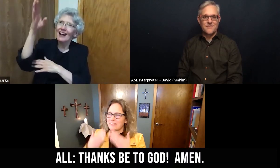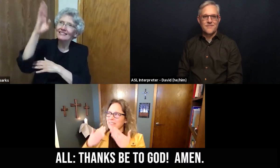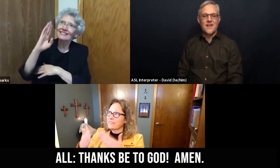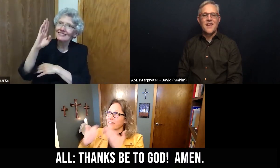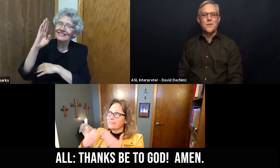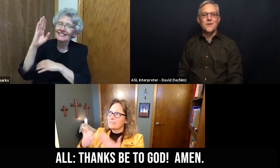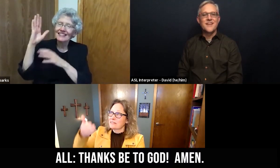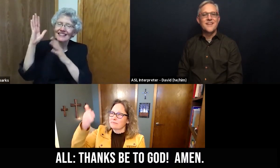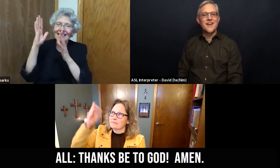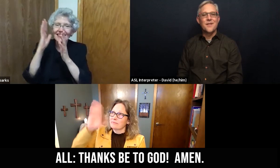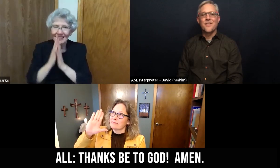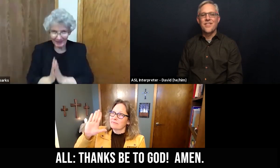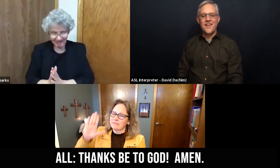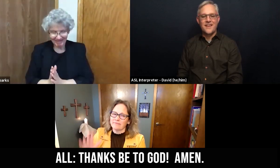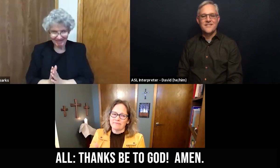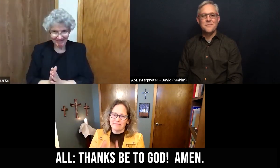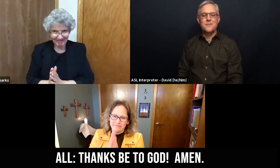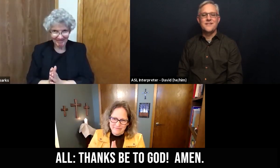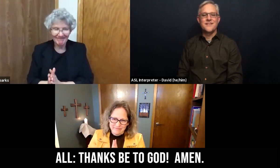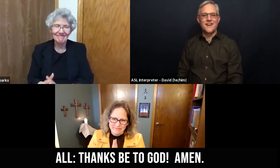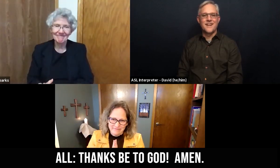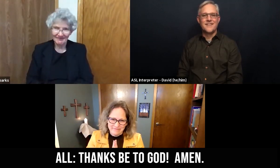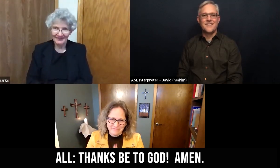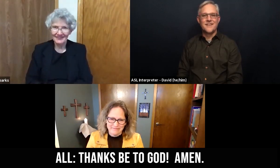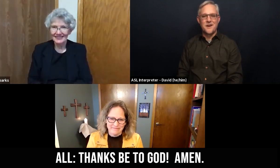And we say together, thanks be to God. Amen.